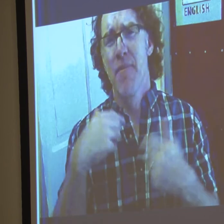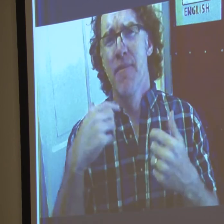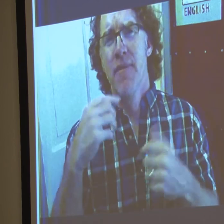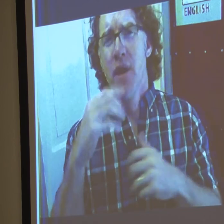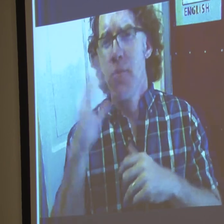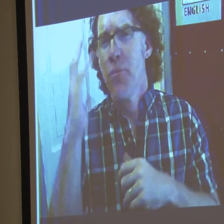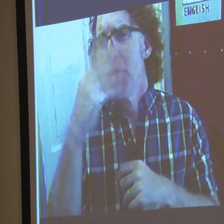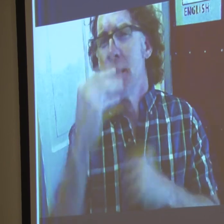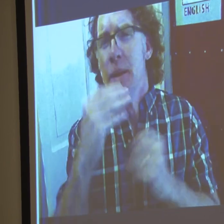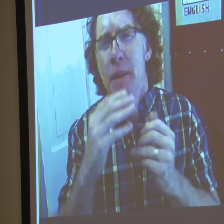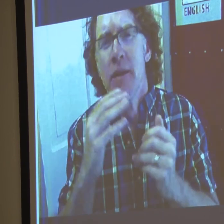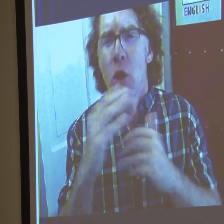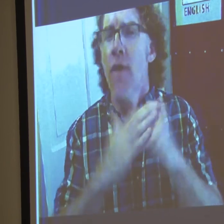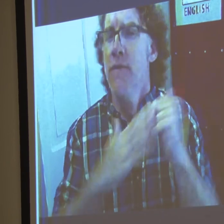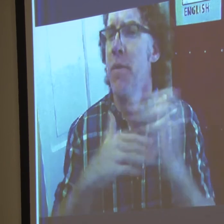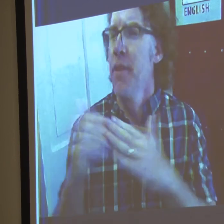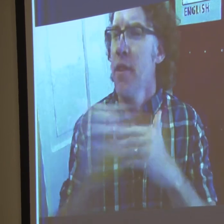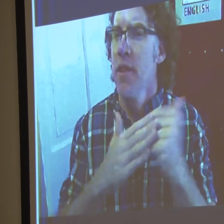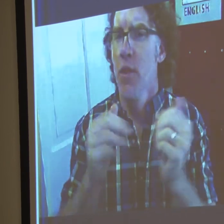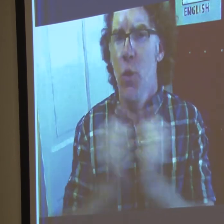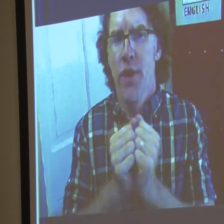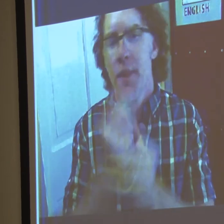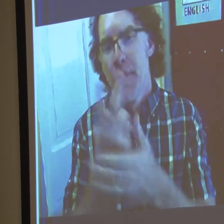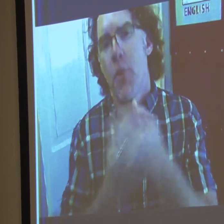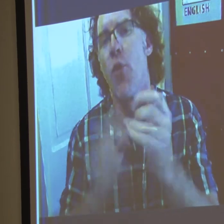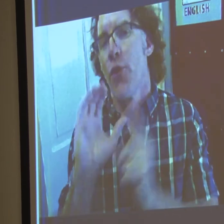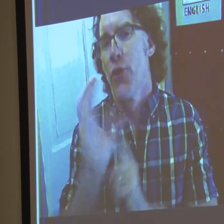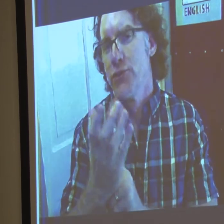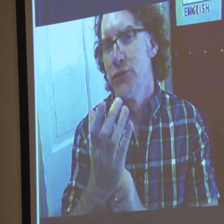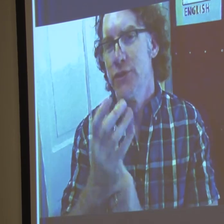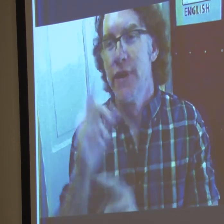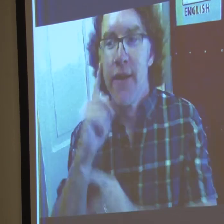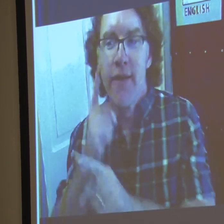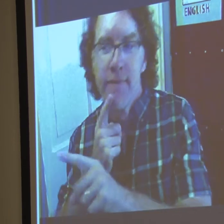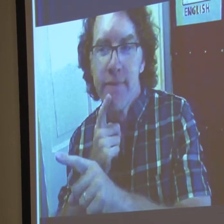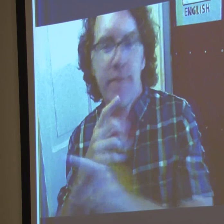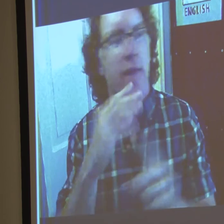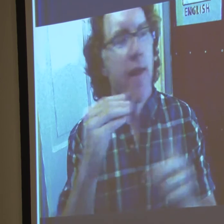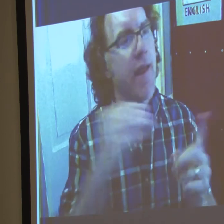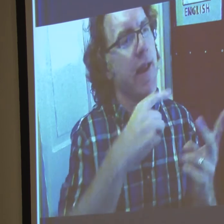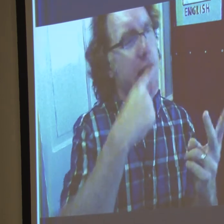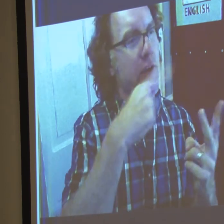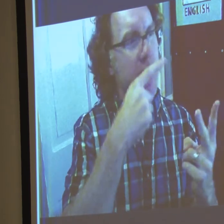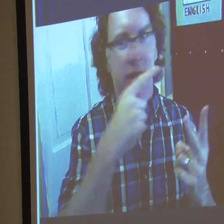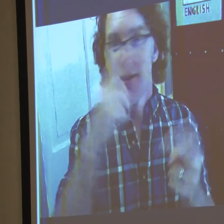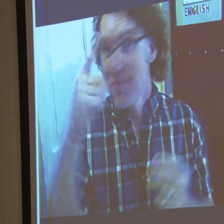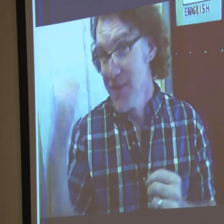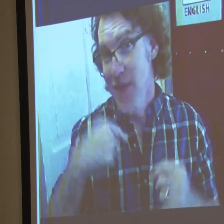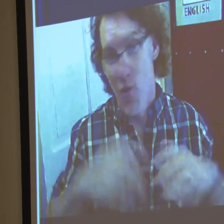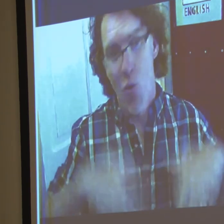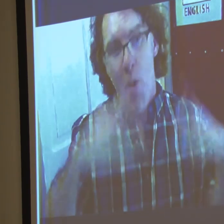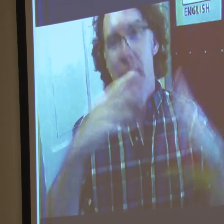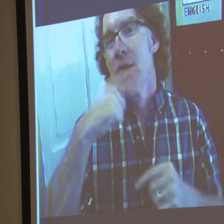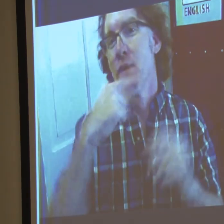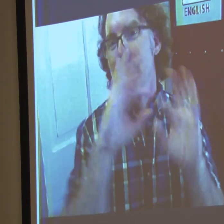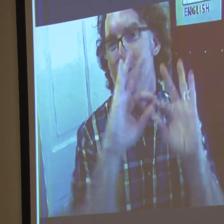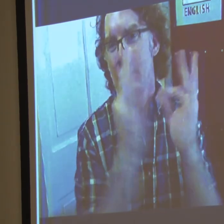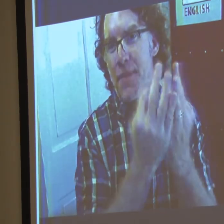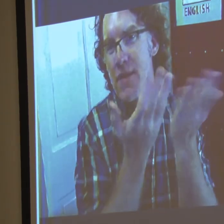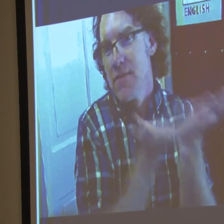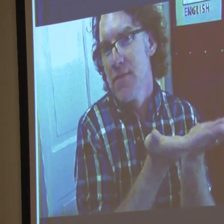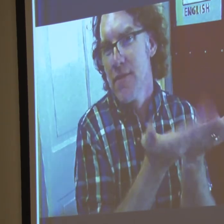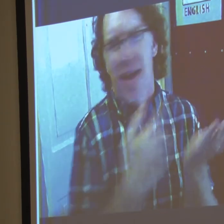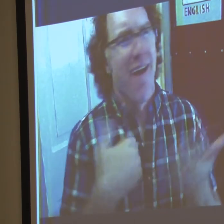your own skin. I know that I, I'm comfortable in both cultures, Deaf and hearing culture, because